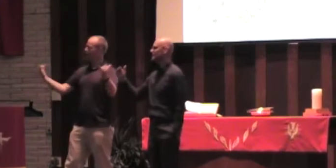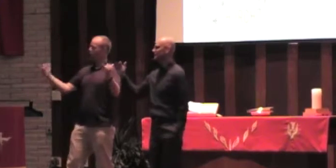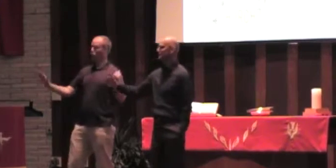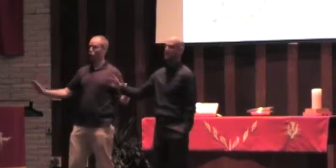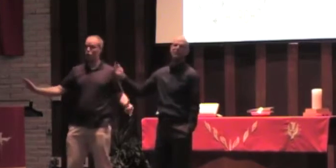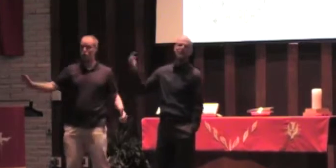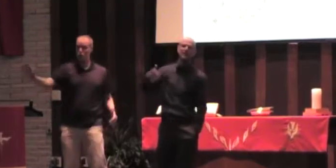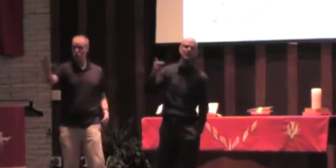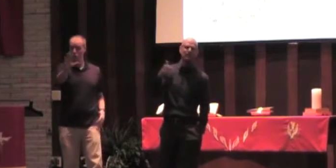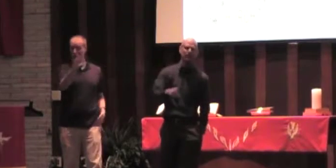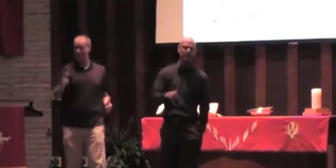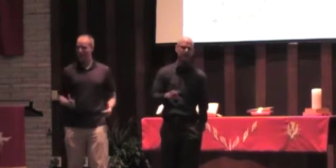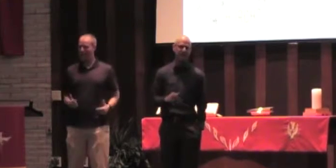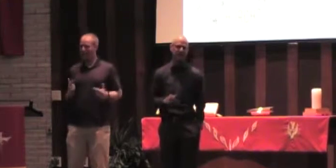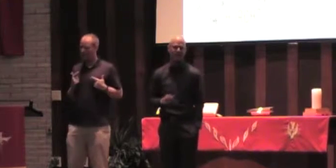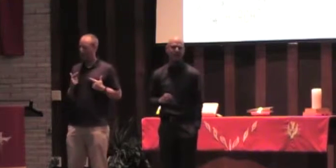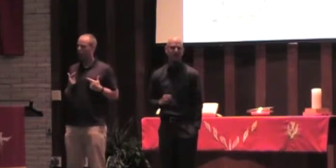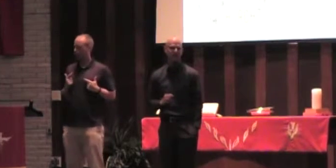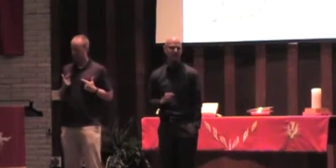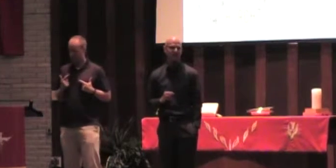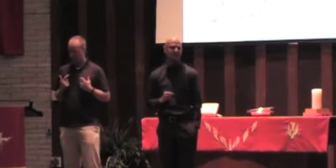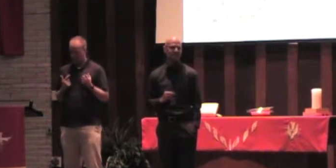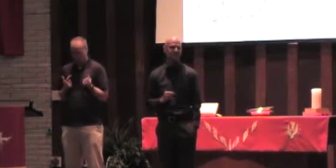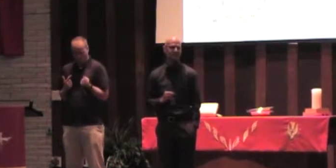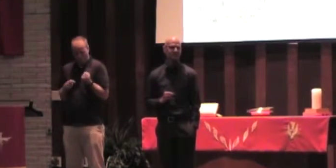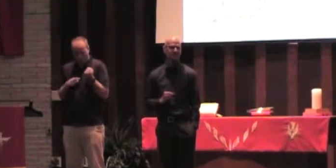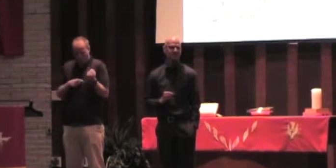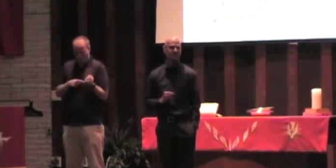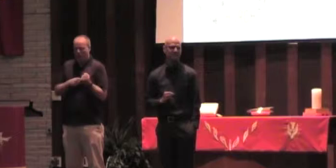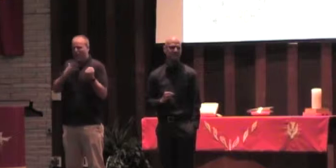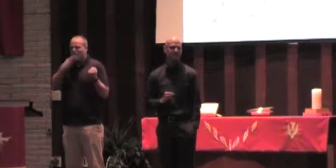would you love to see thrown into the fire in our city?